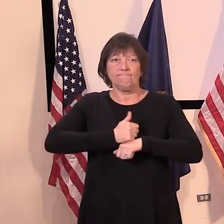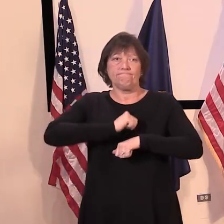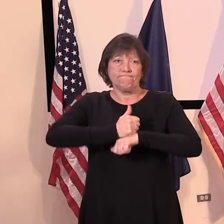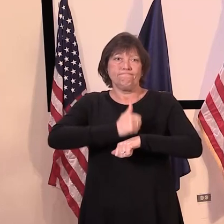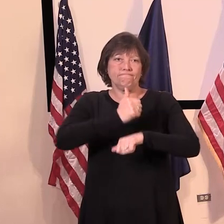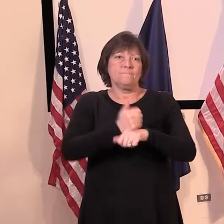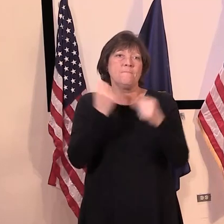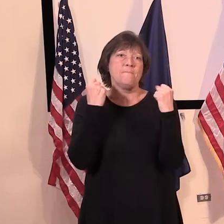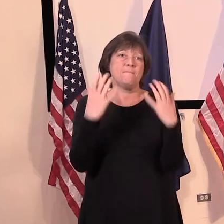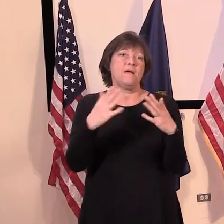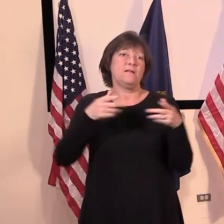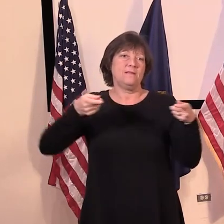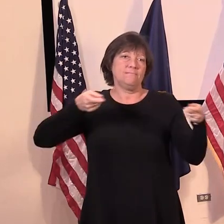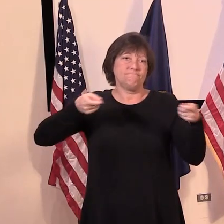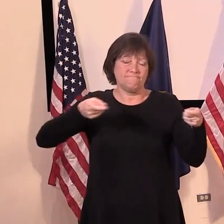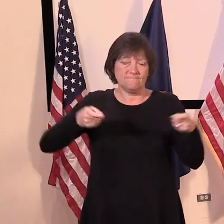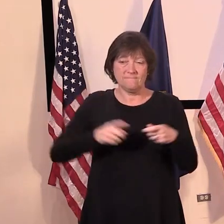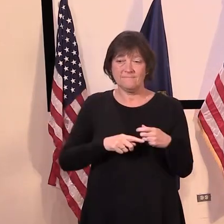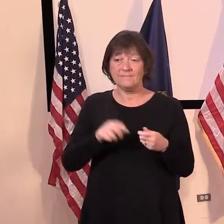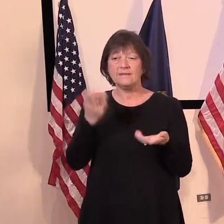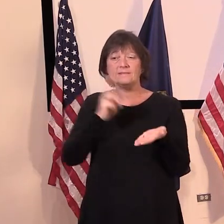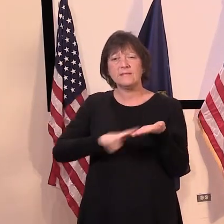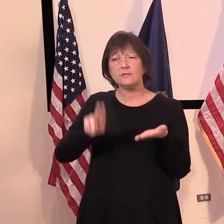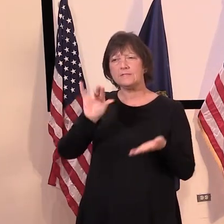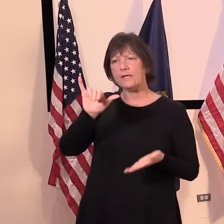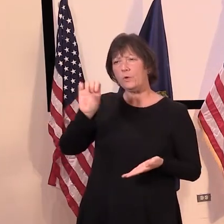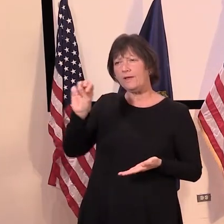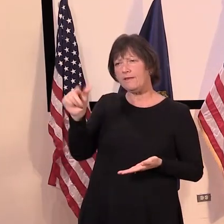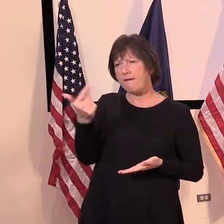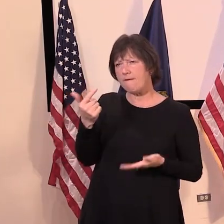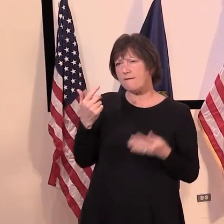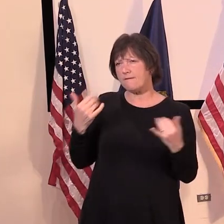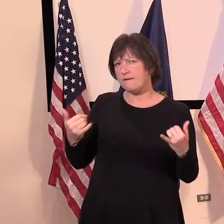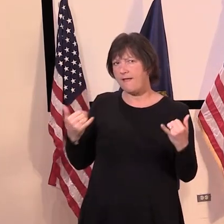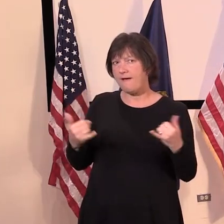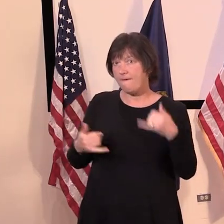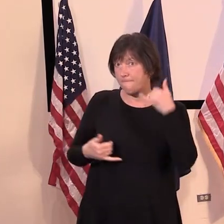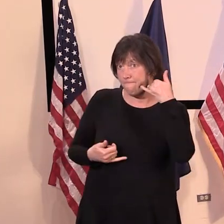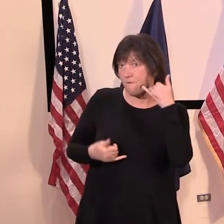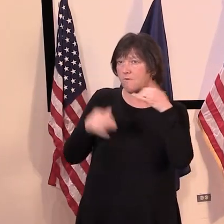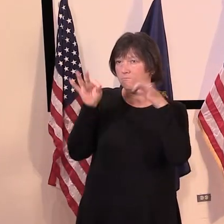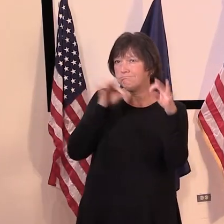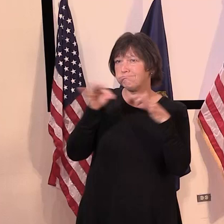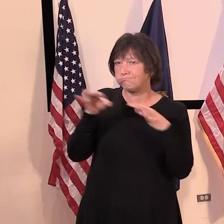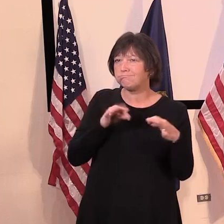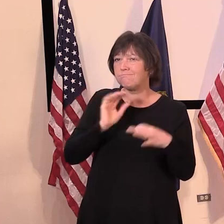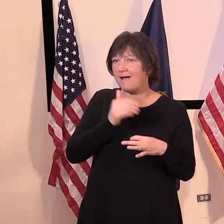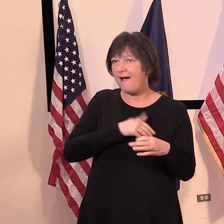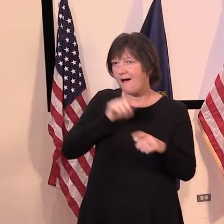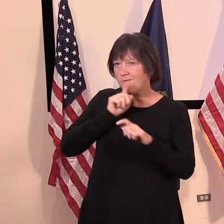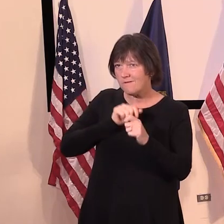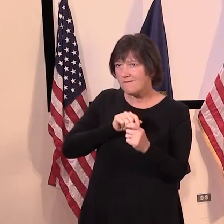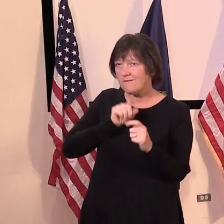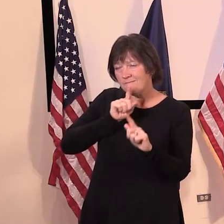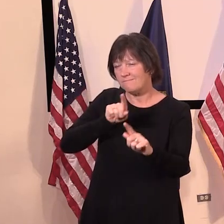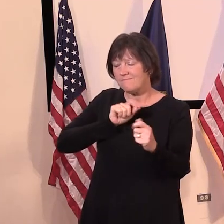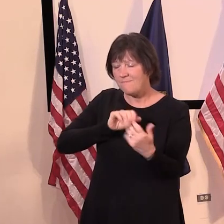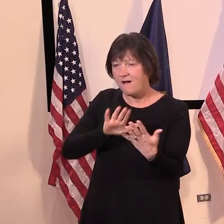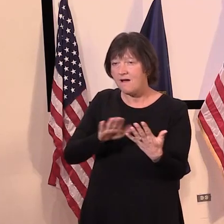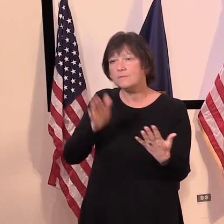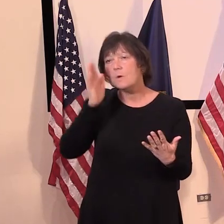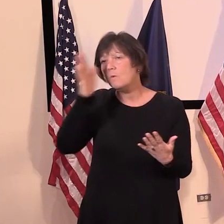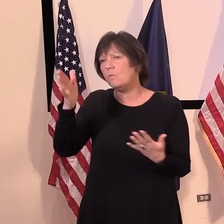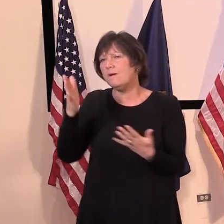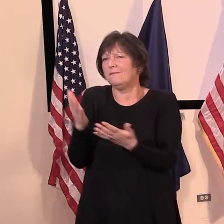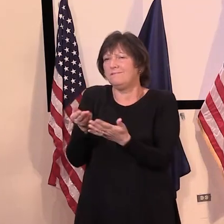place. Uh, Secretary Young is on the phone, I believe, at this point, and she can explain further. But, yeah, this is going to be an issue as we